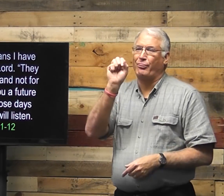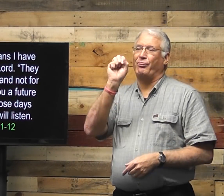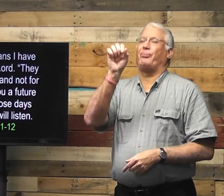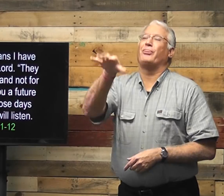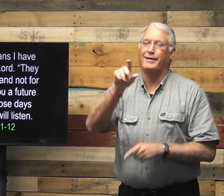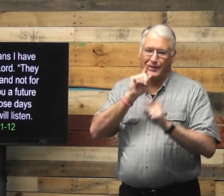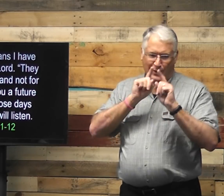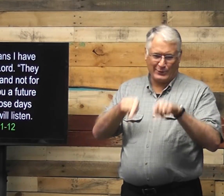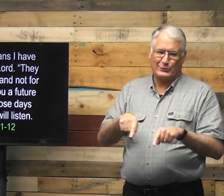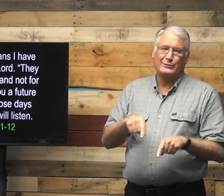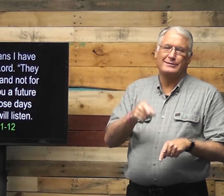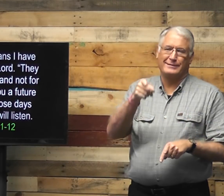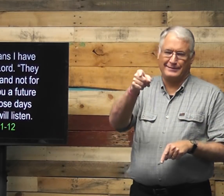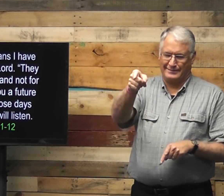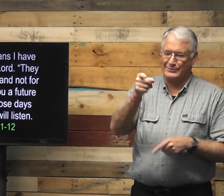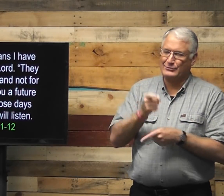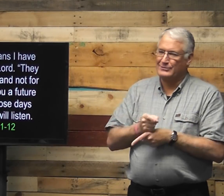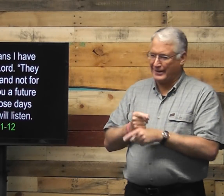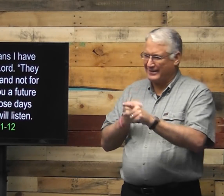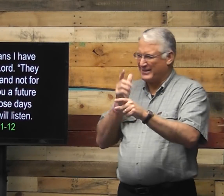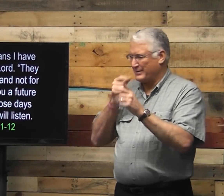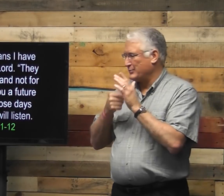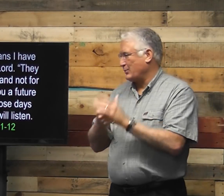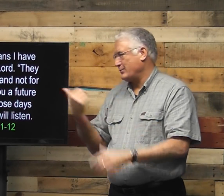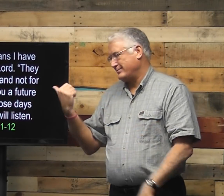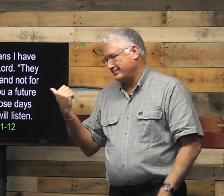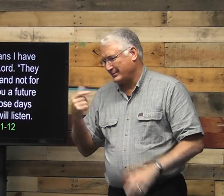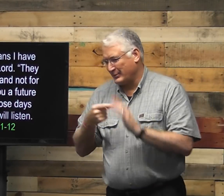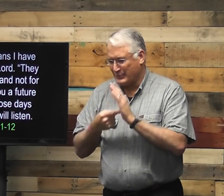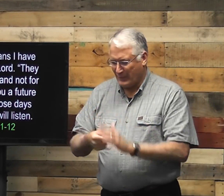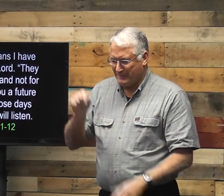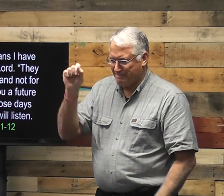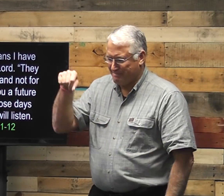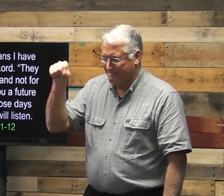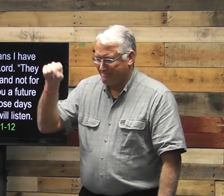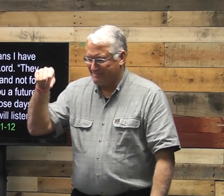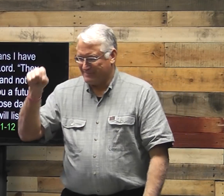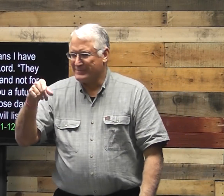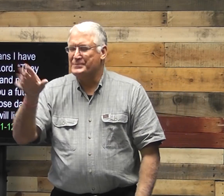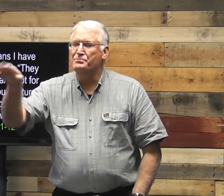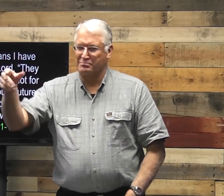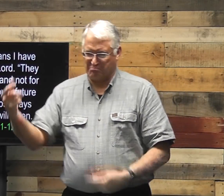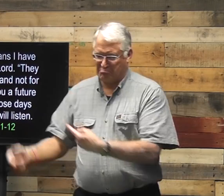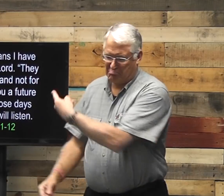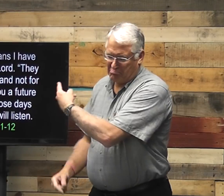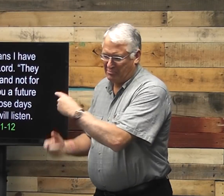Hillary? She threw out the answer. And I'll show you here in this next slide.